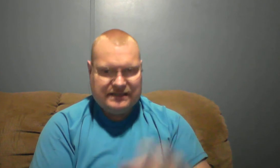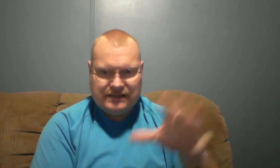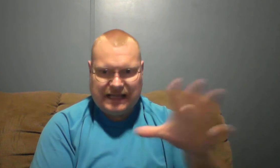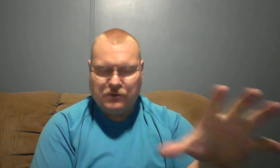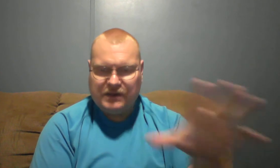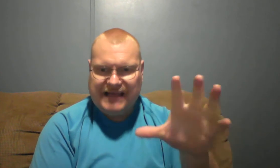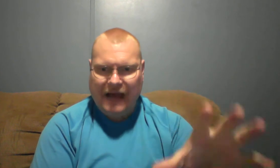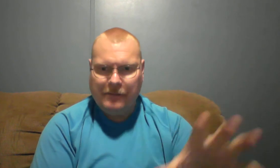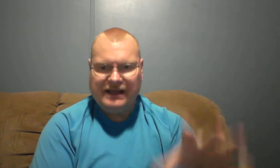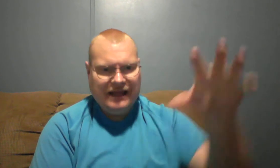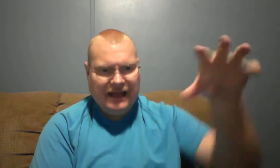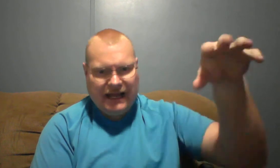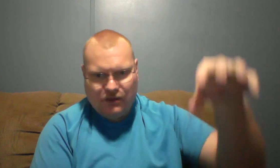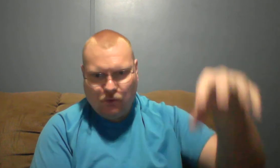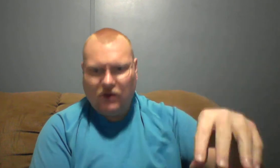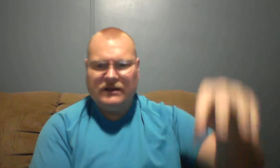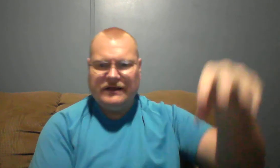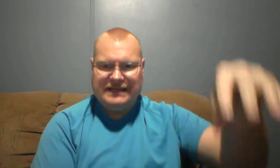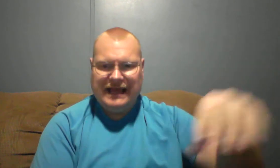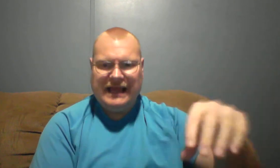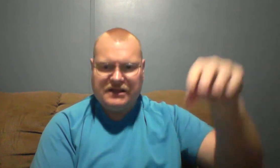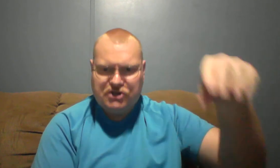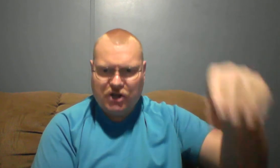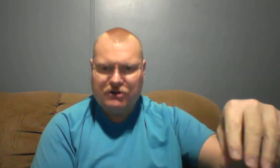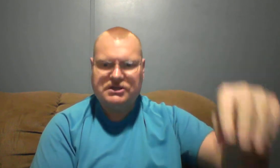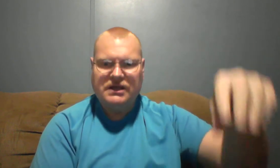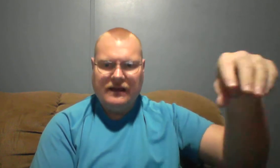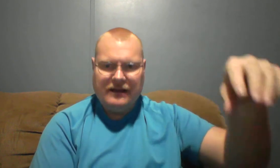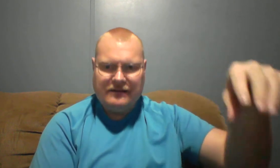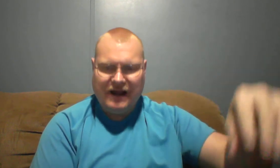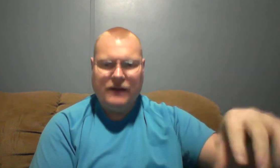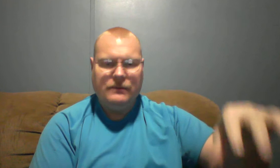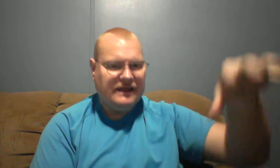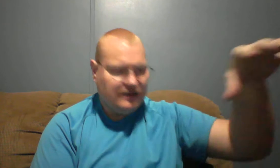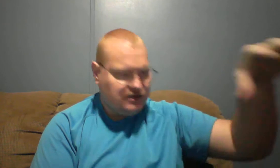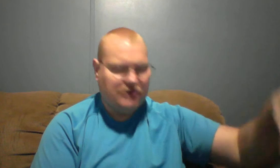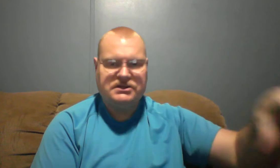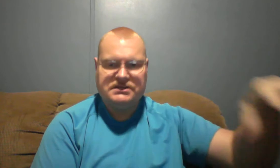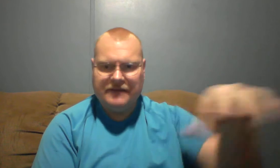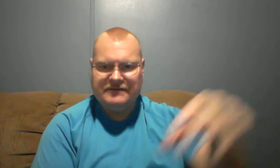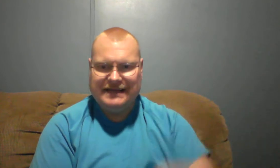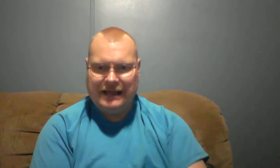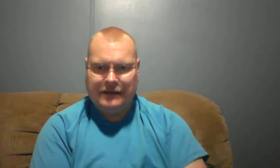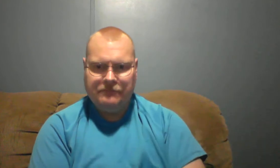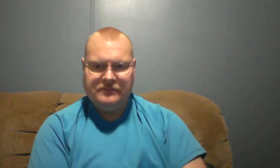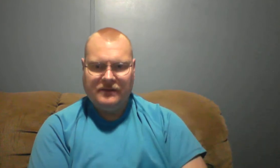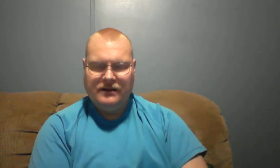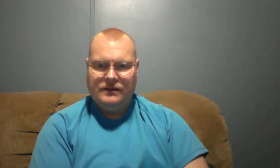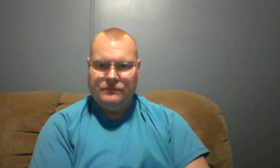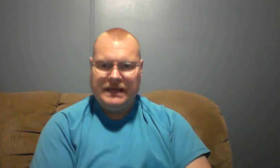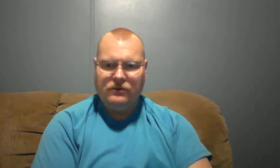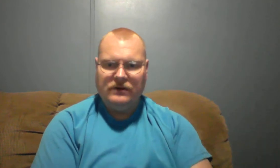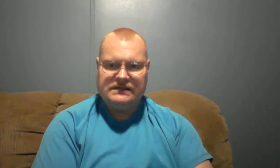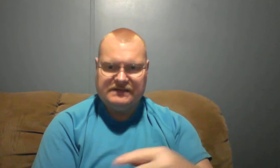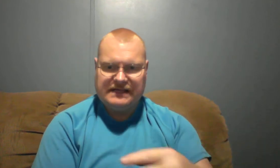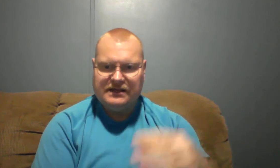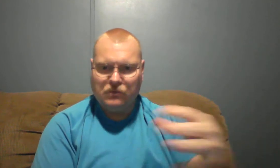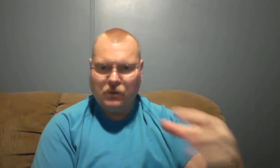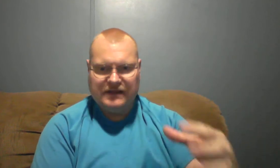that's what's happening in the world of today, in the church environment, in the churches of today. People, as I've said, this